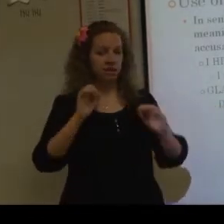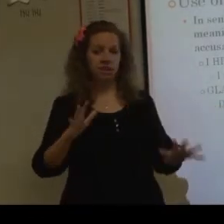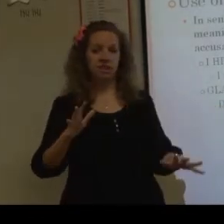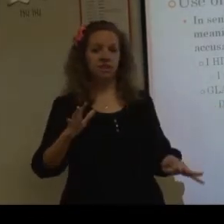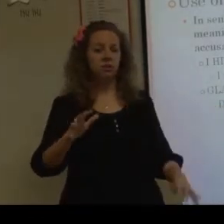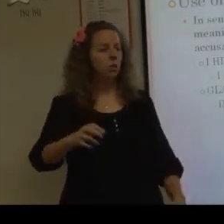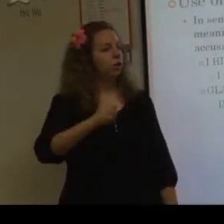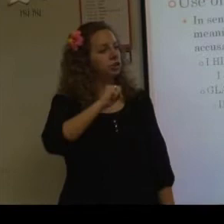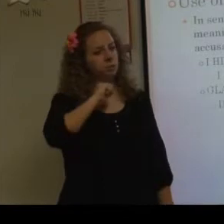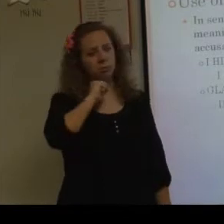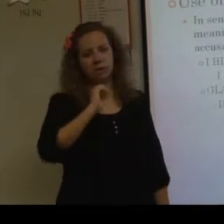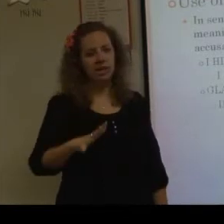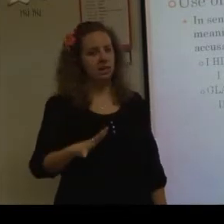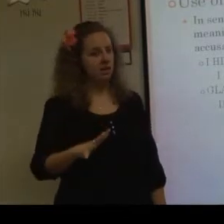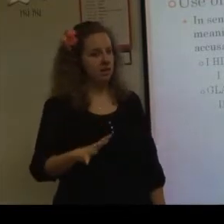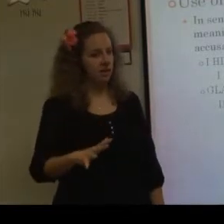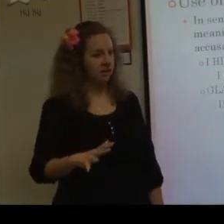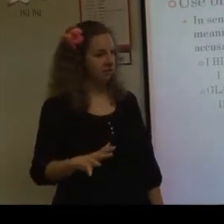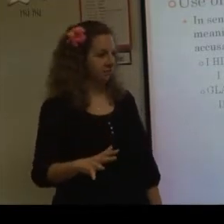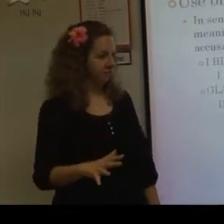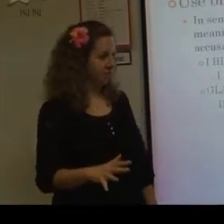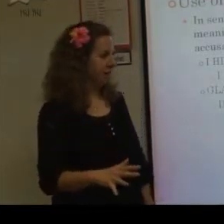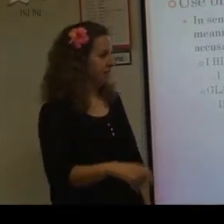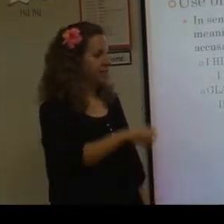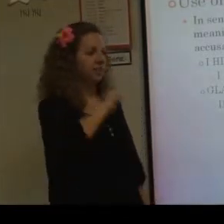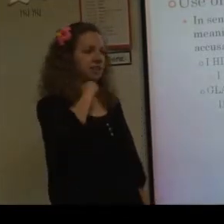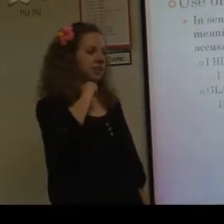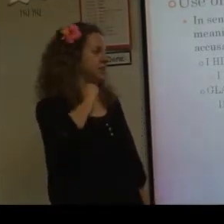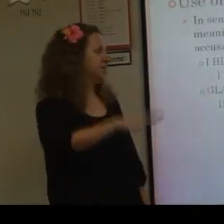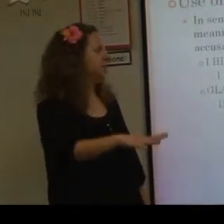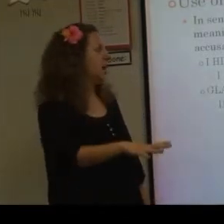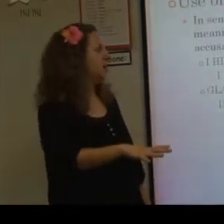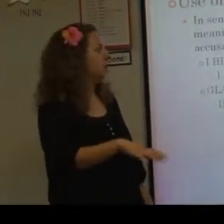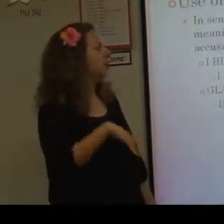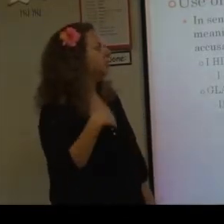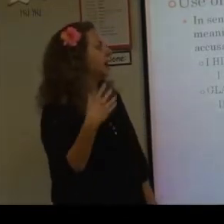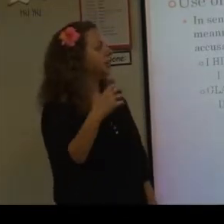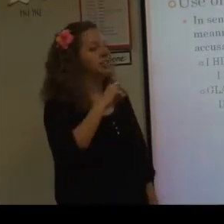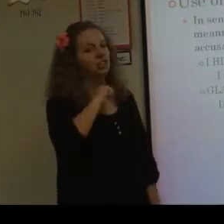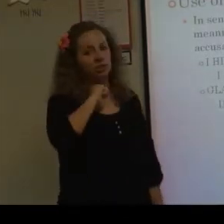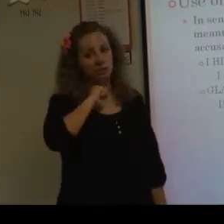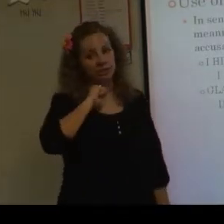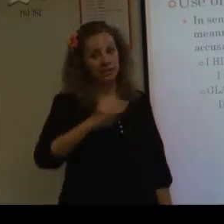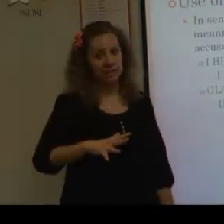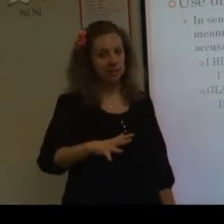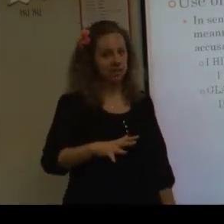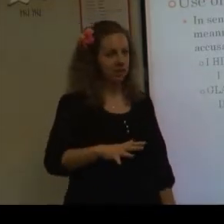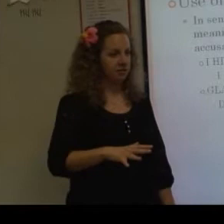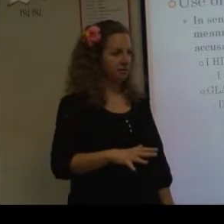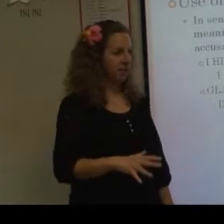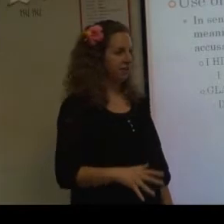Nothing. Or just with one hand. Nothing. Okay. Like it's a denial of an accusation. it's this nothing. Okay.